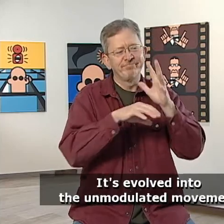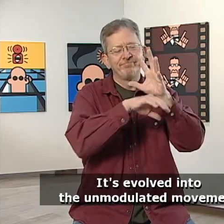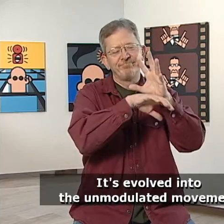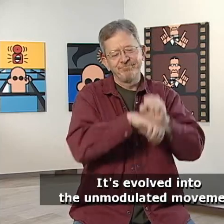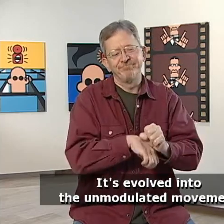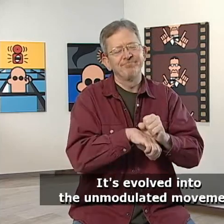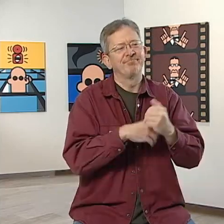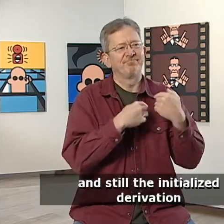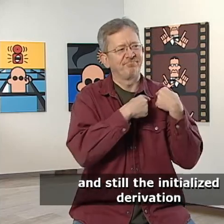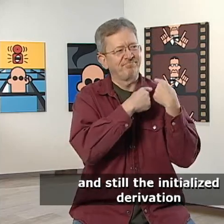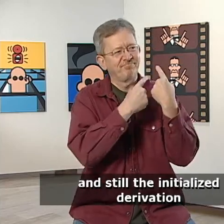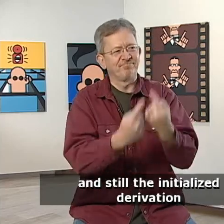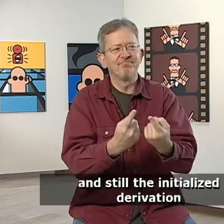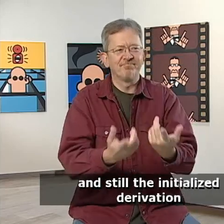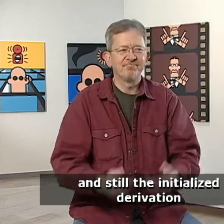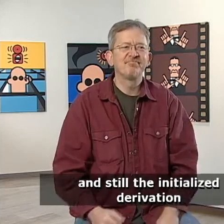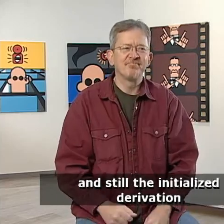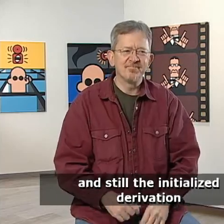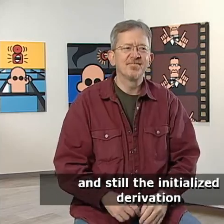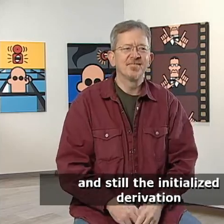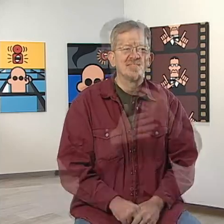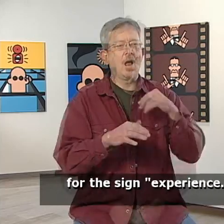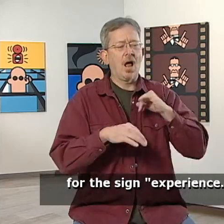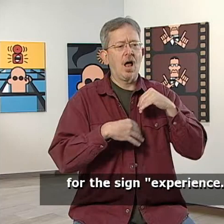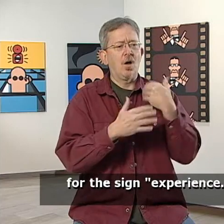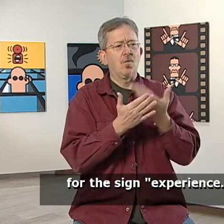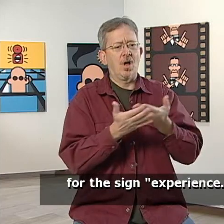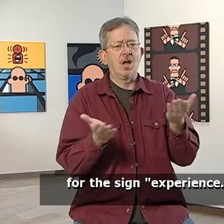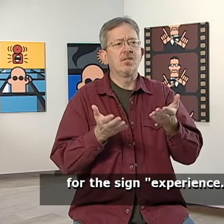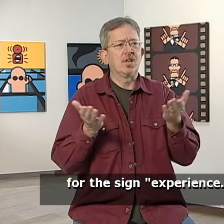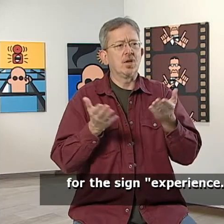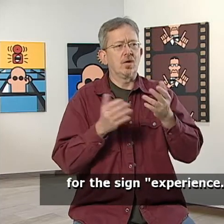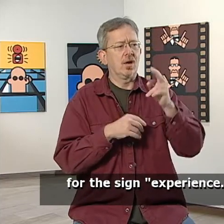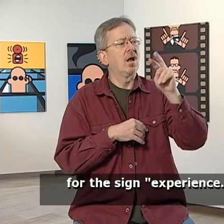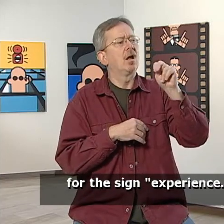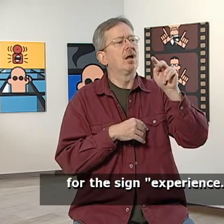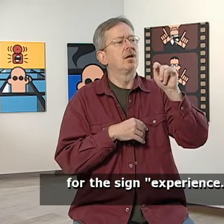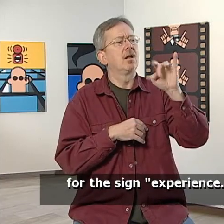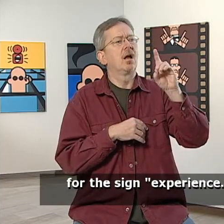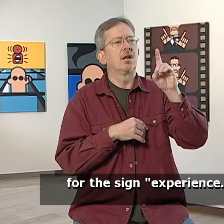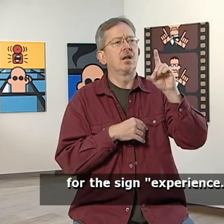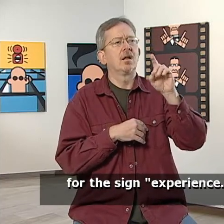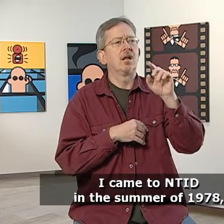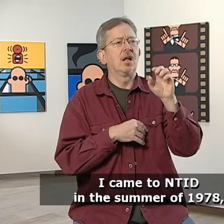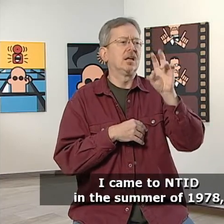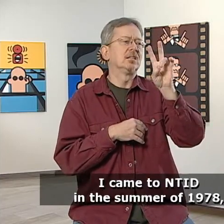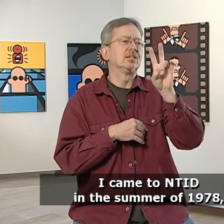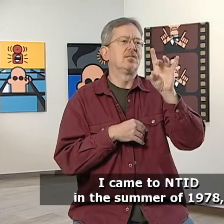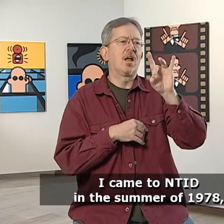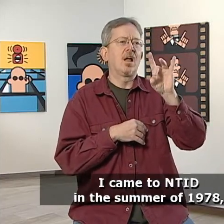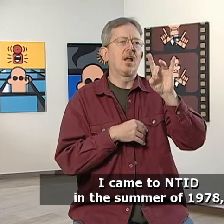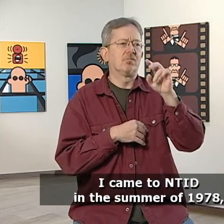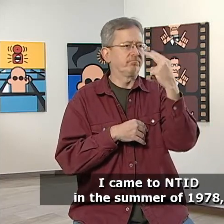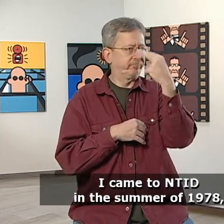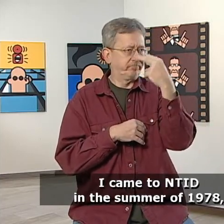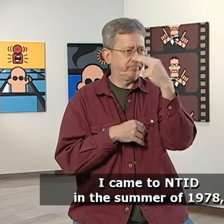unmodulated movement and still the initialized derivation for the sign experience. I came to NTID